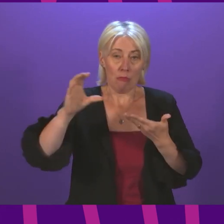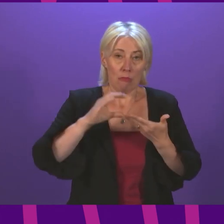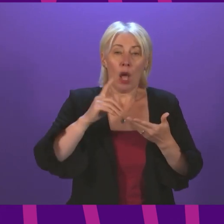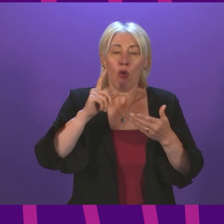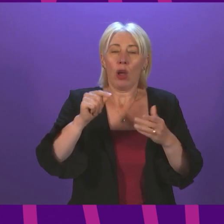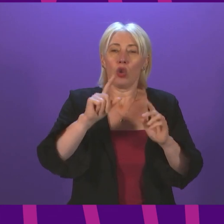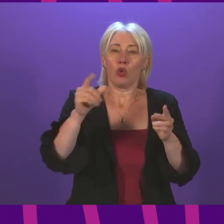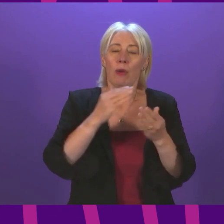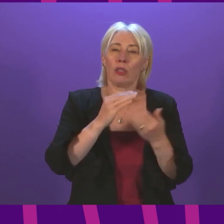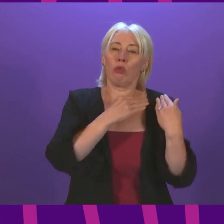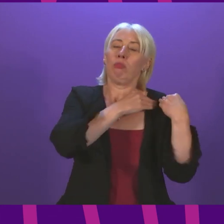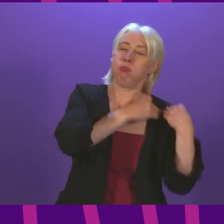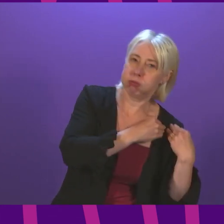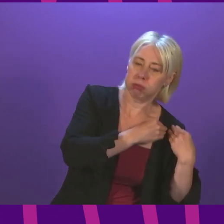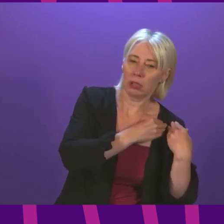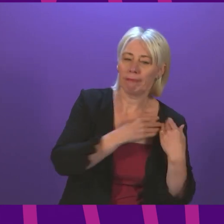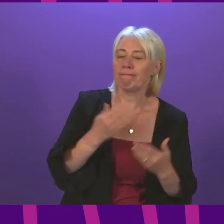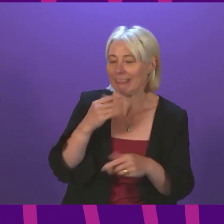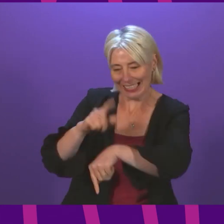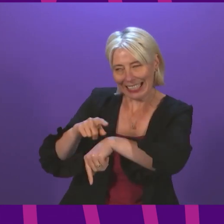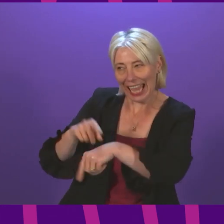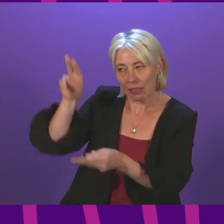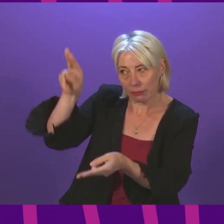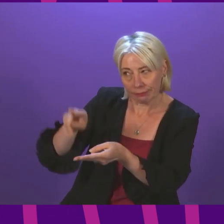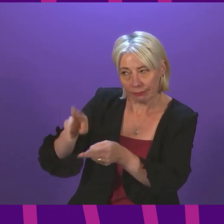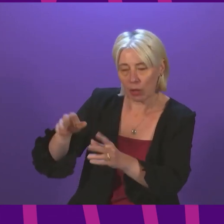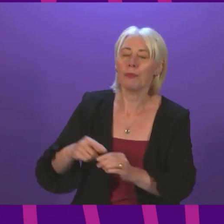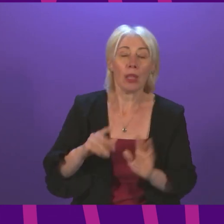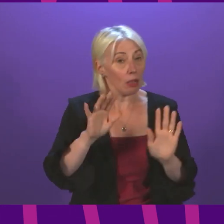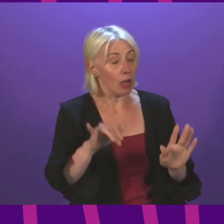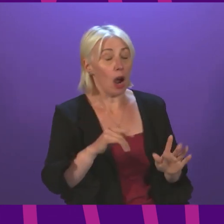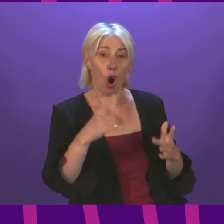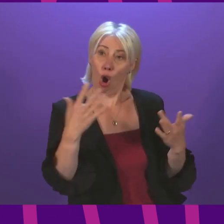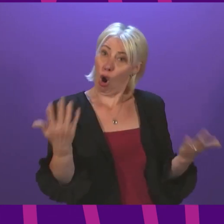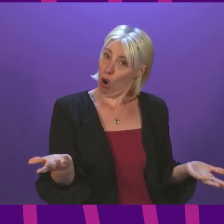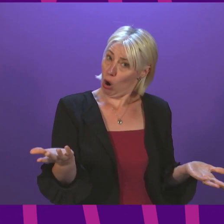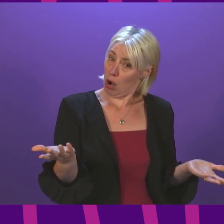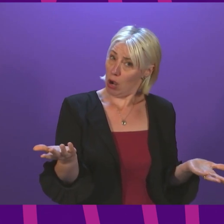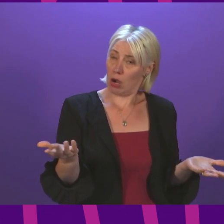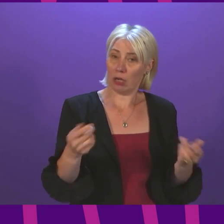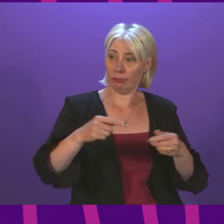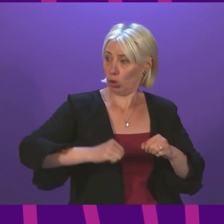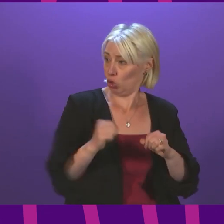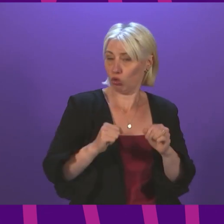heavier share. I'm going to have to ask you to wind up now, Mr Rowley. Or you can, as the Scottish Conservatives are